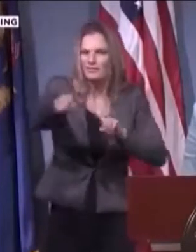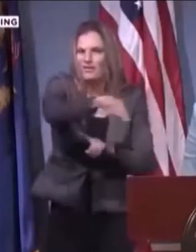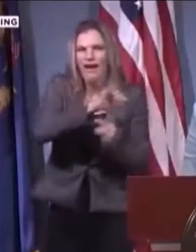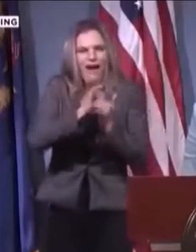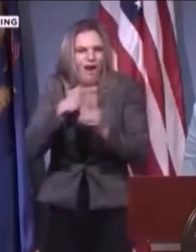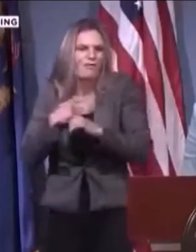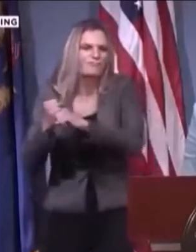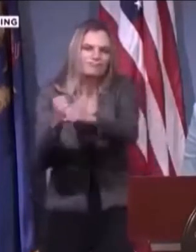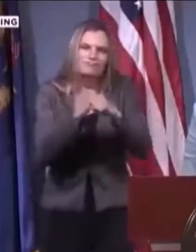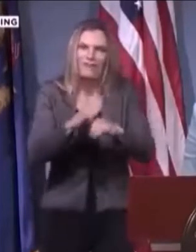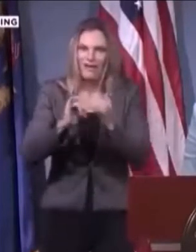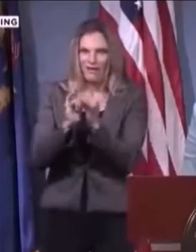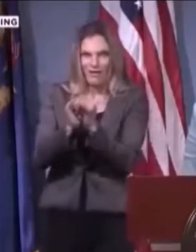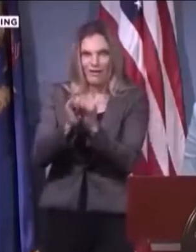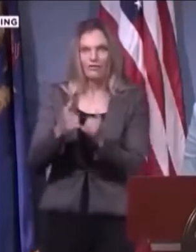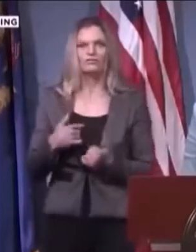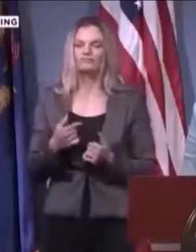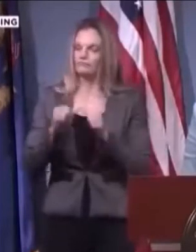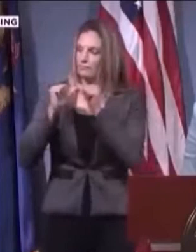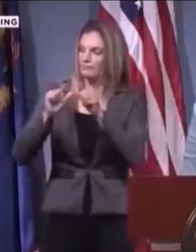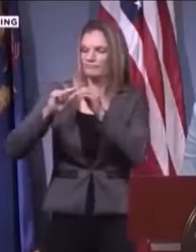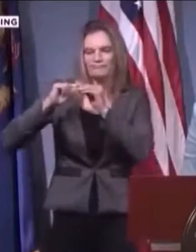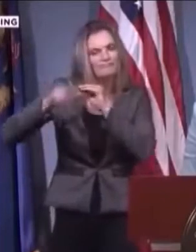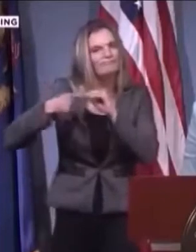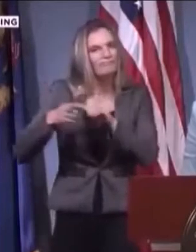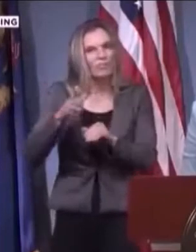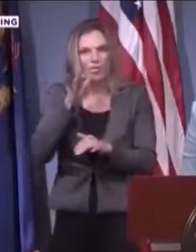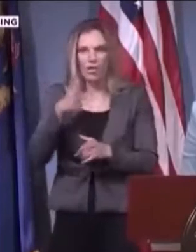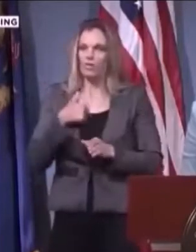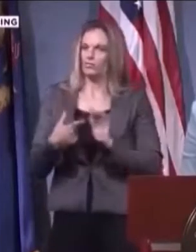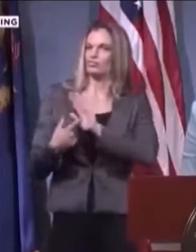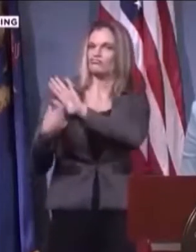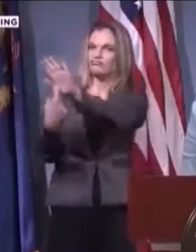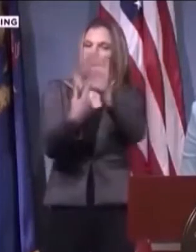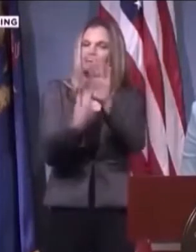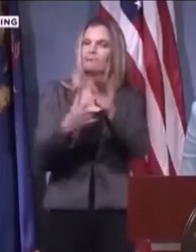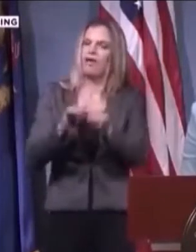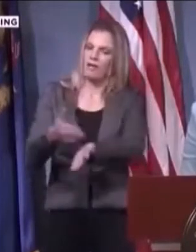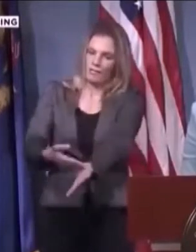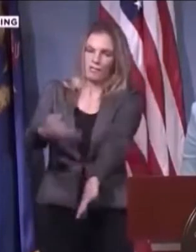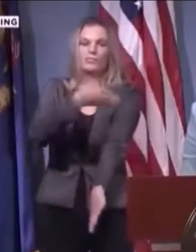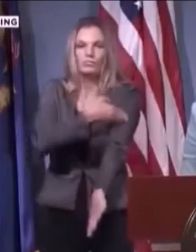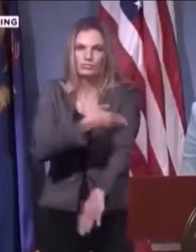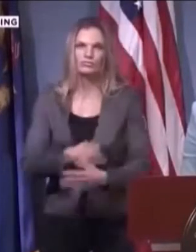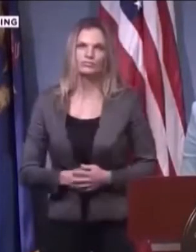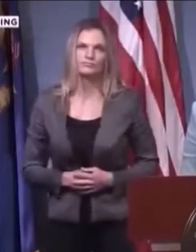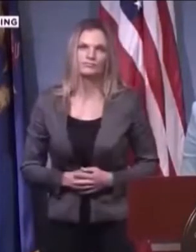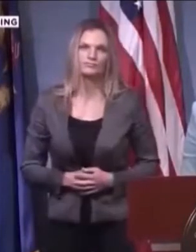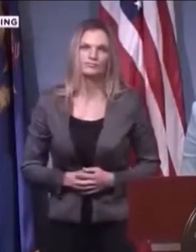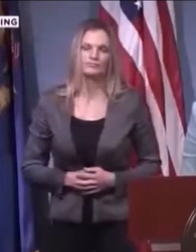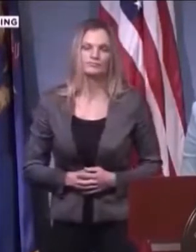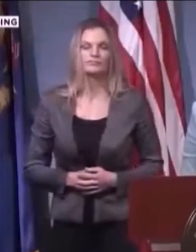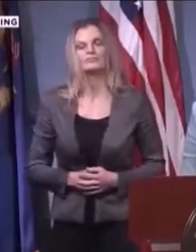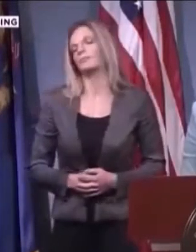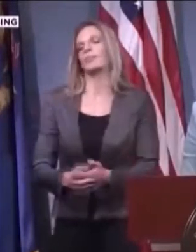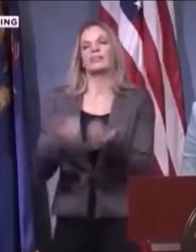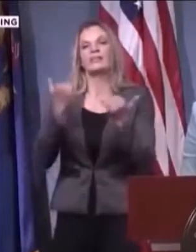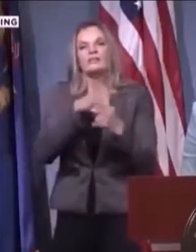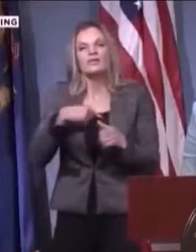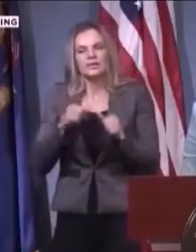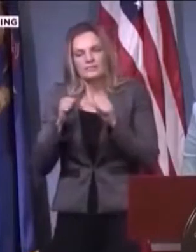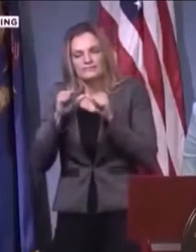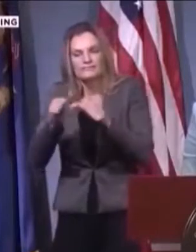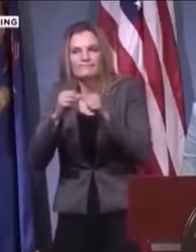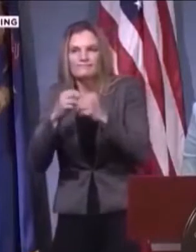Walmart open carrying a gun but if they ask me to leave I have to leave otherwise at that point they can call the